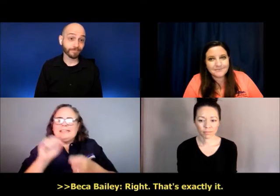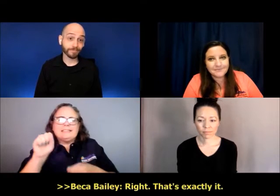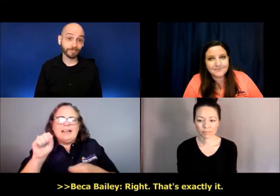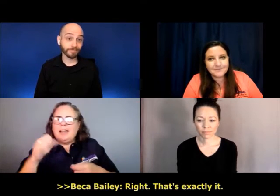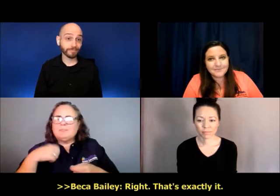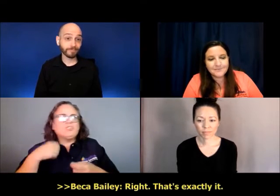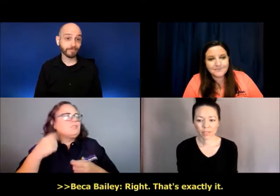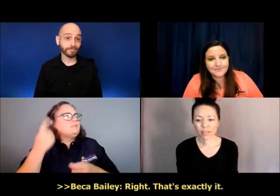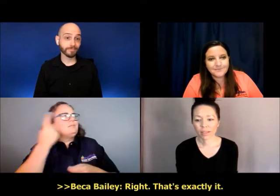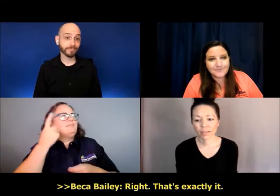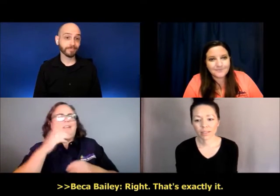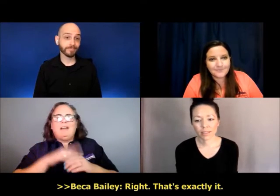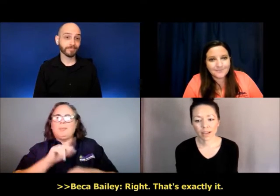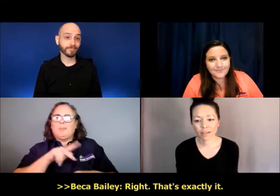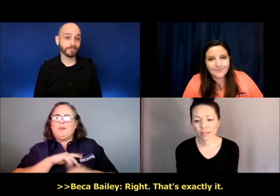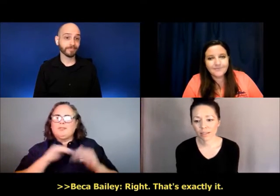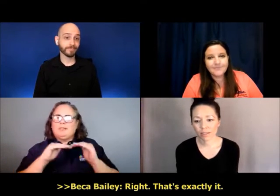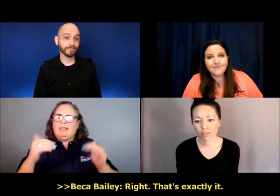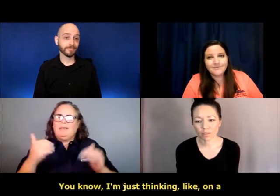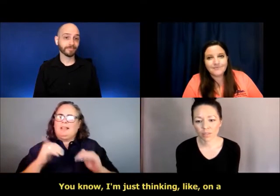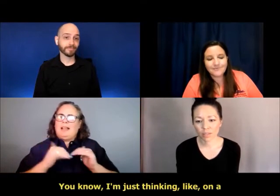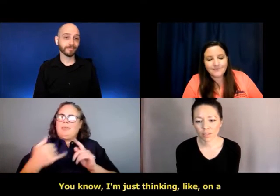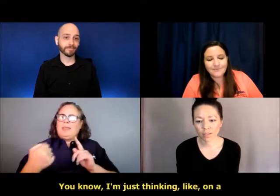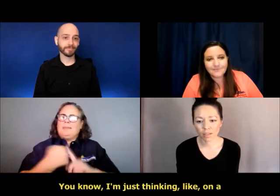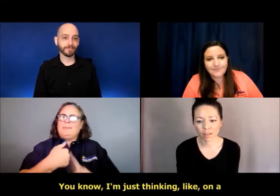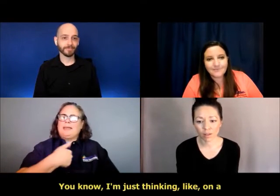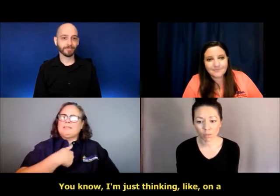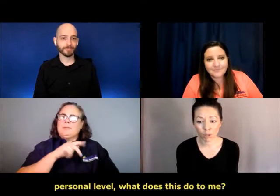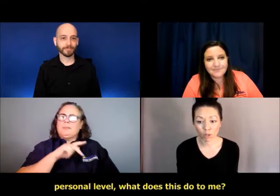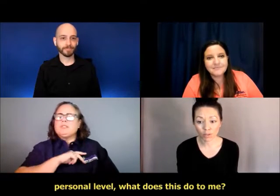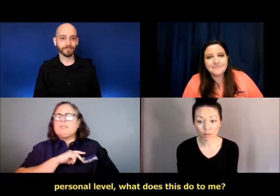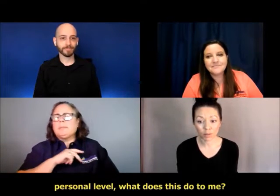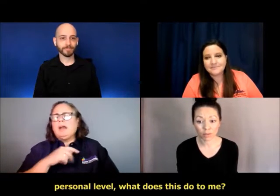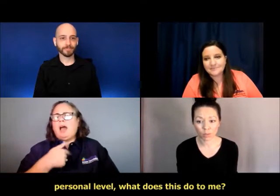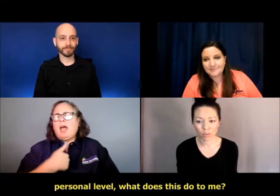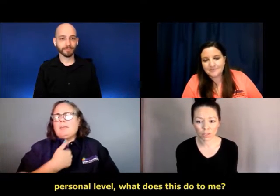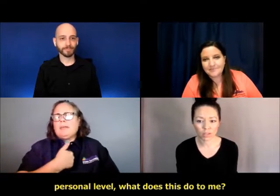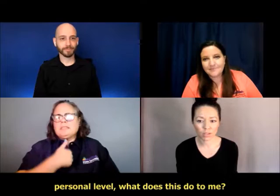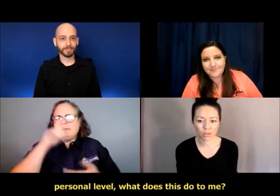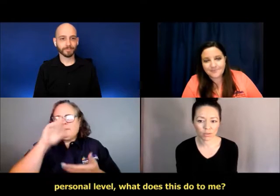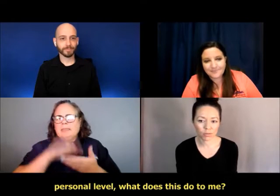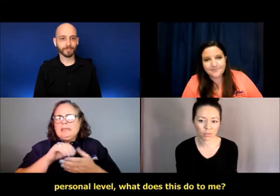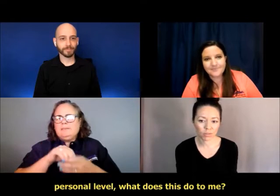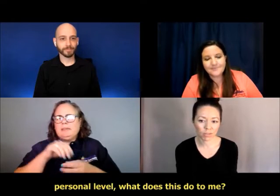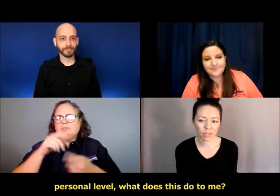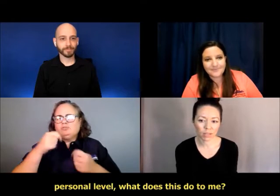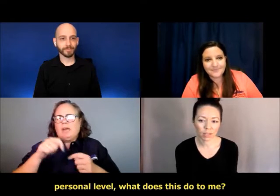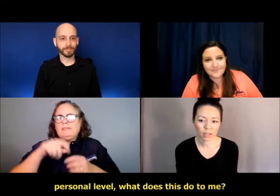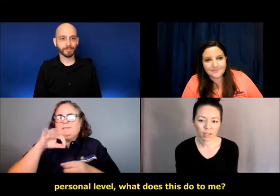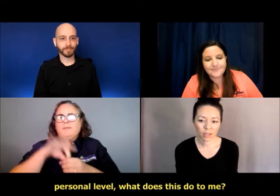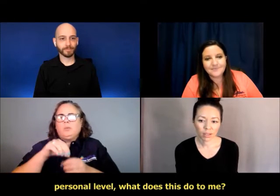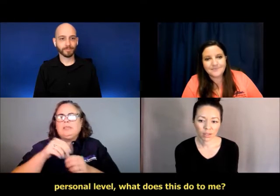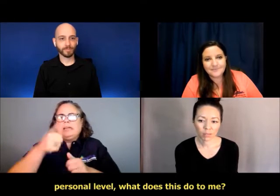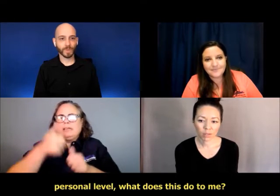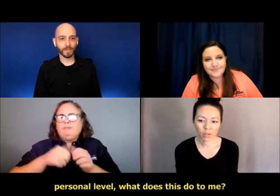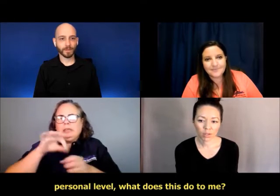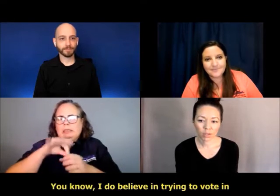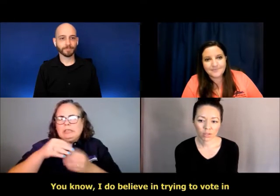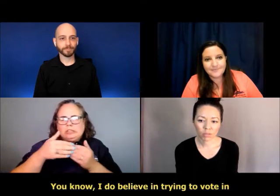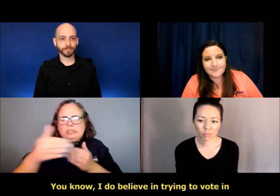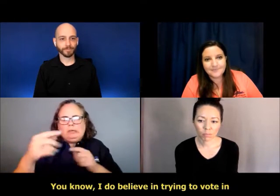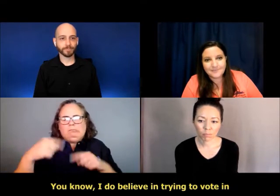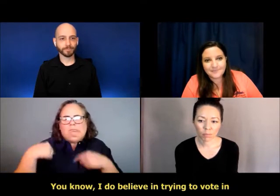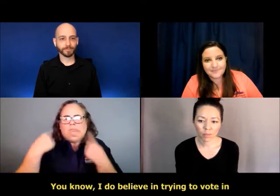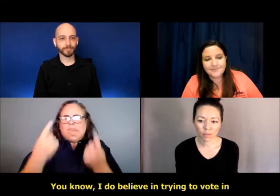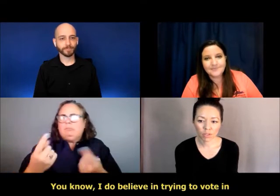Right. That's exactly it. You know, I'm just thinking, like, on a personal level, what does this do to me? You know,